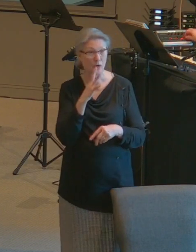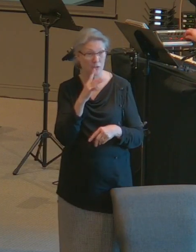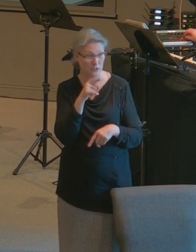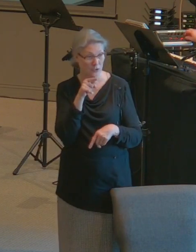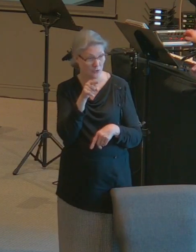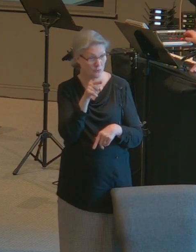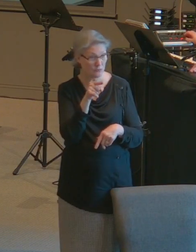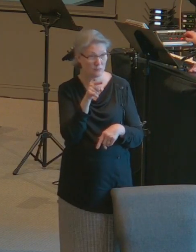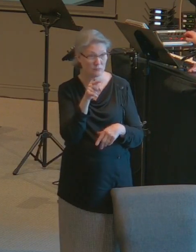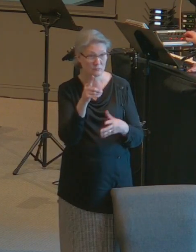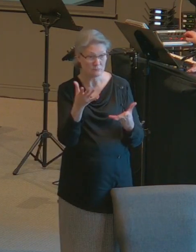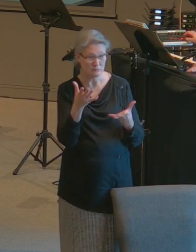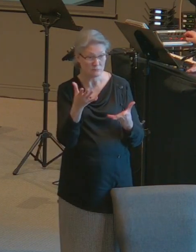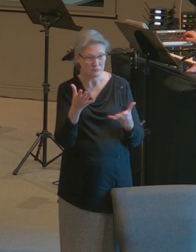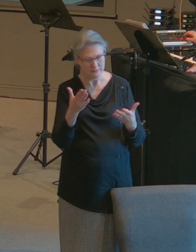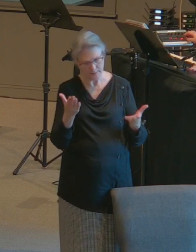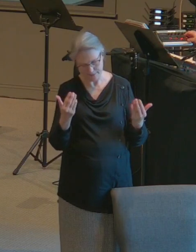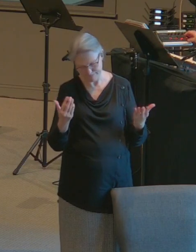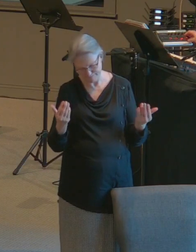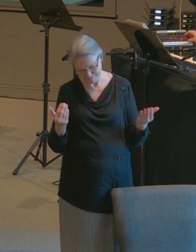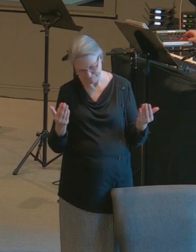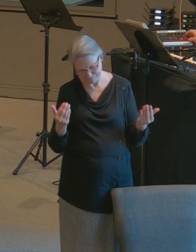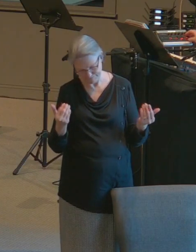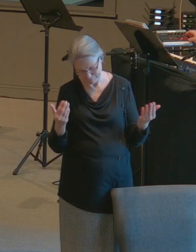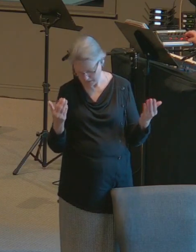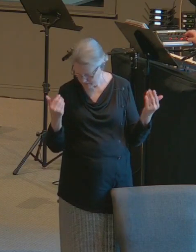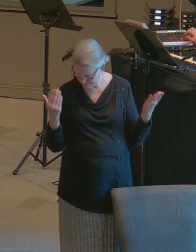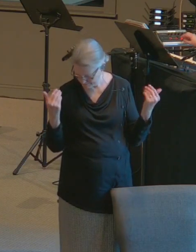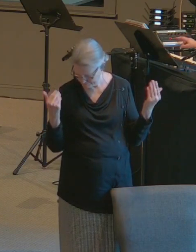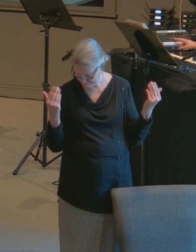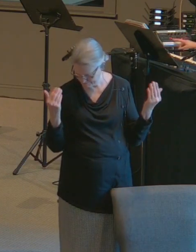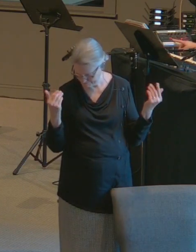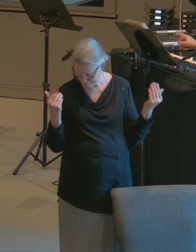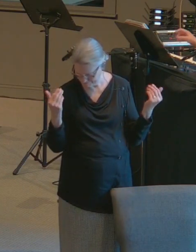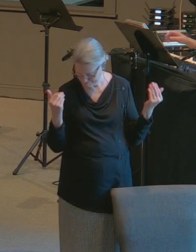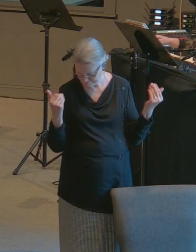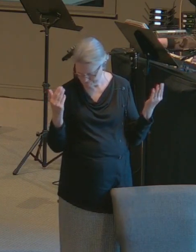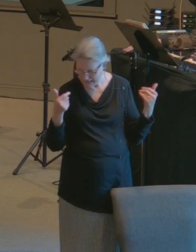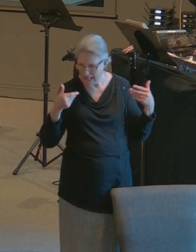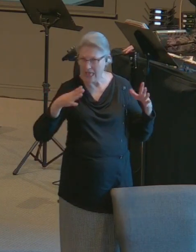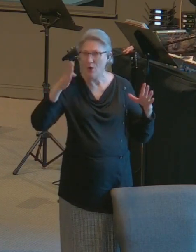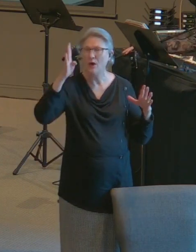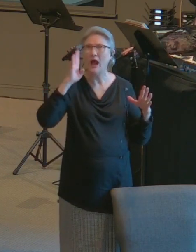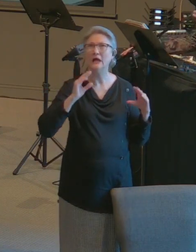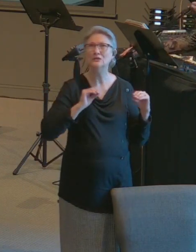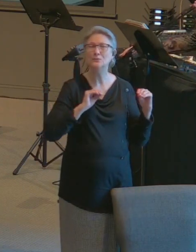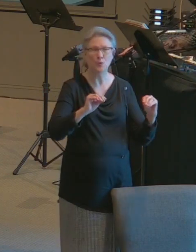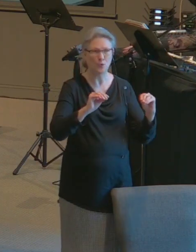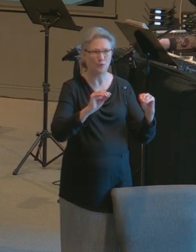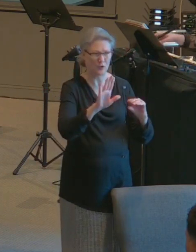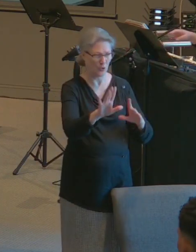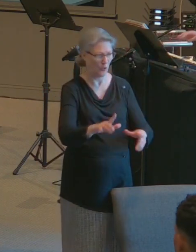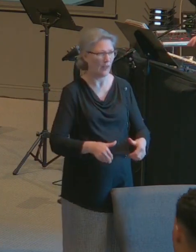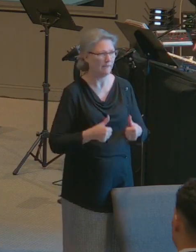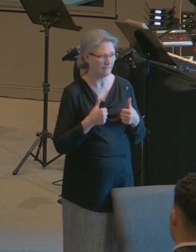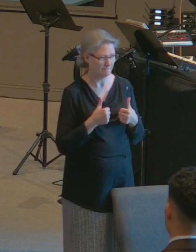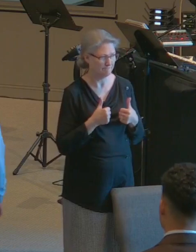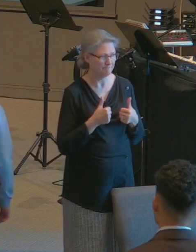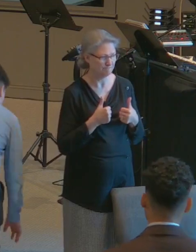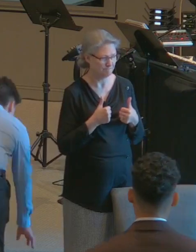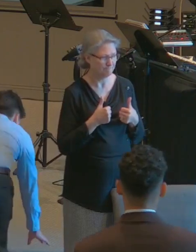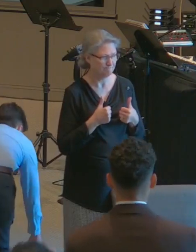why don't you break out of that seat and come and allow God to move into your life